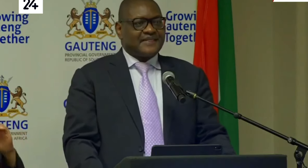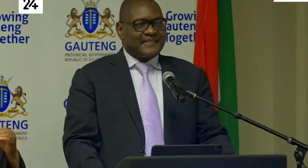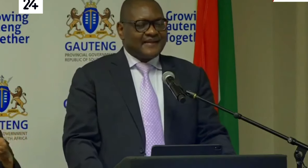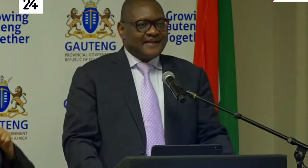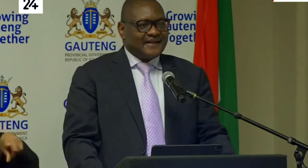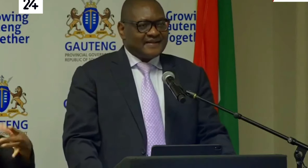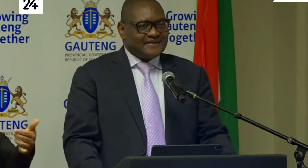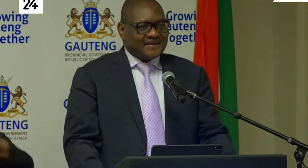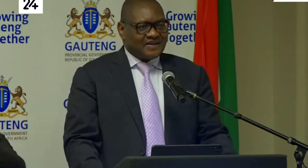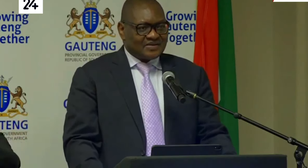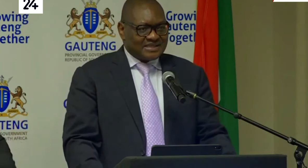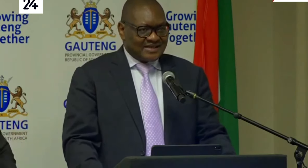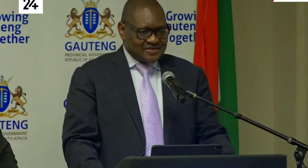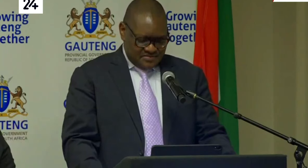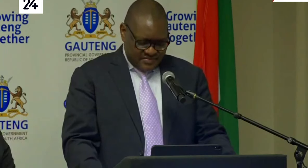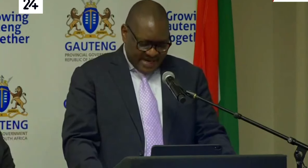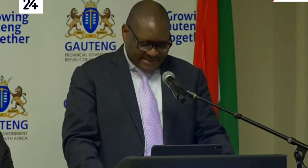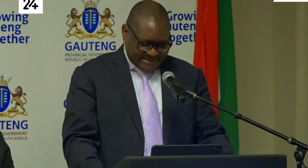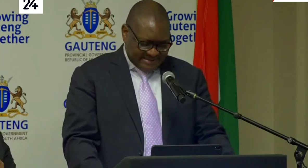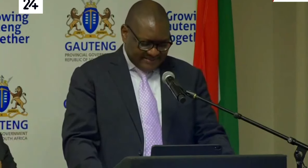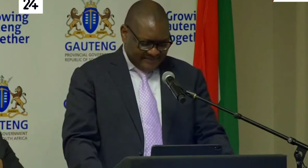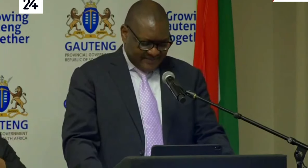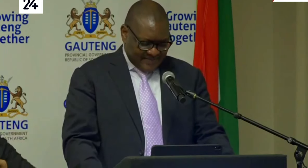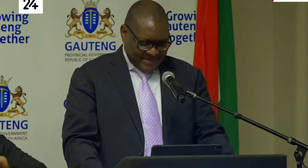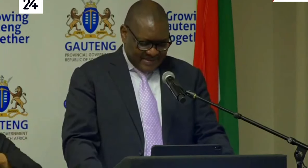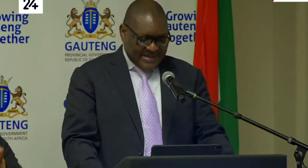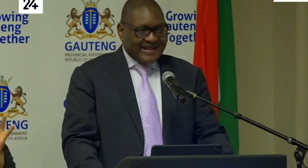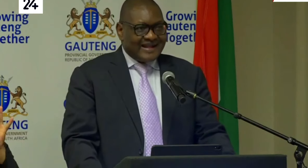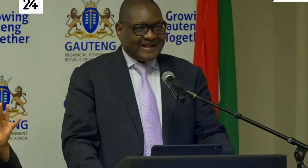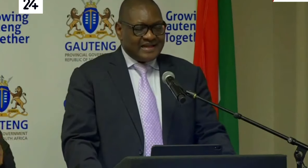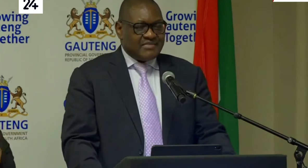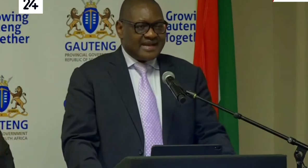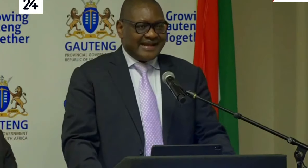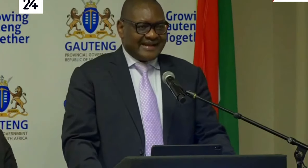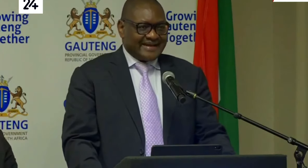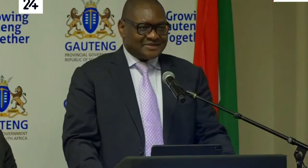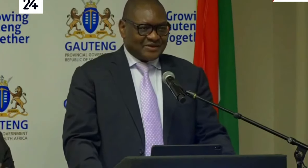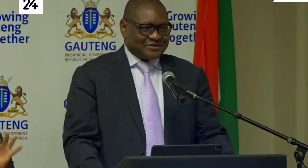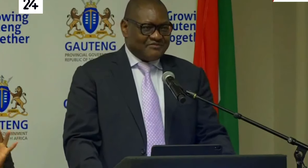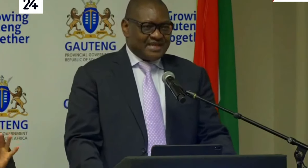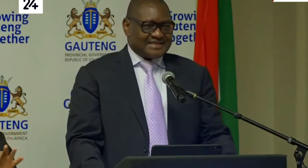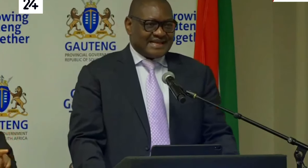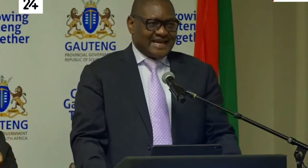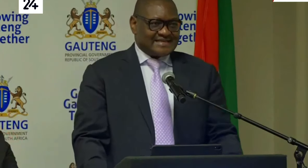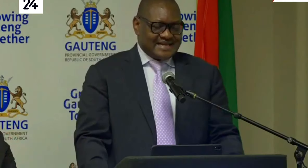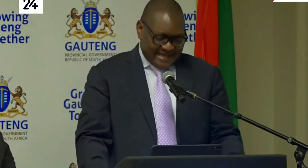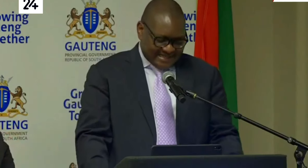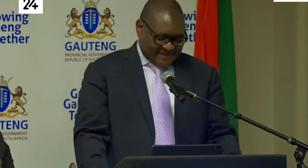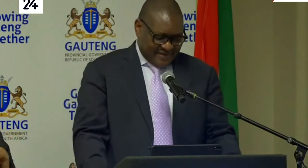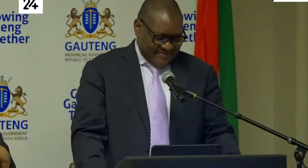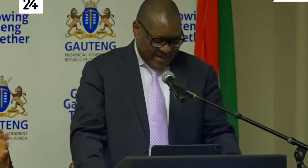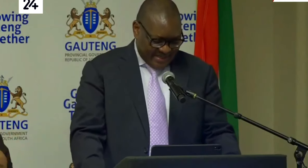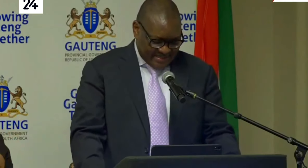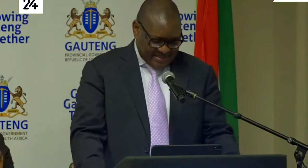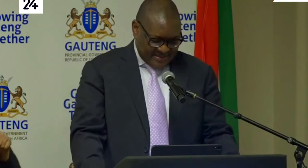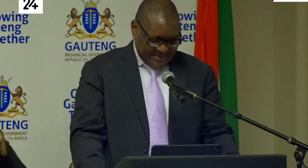the lockdown measures and in many areas also mitigate the negative